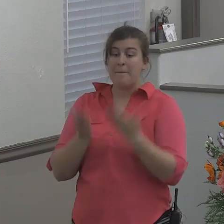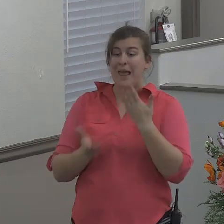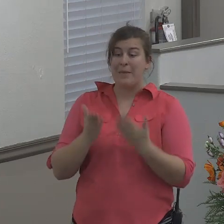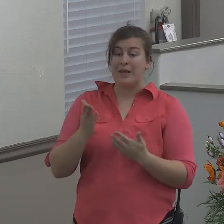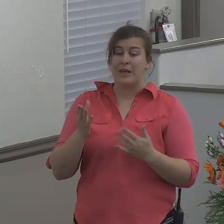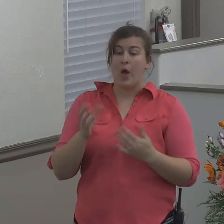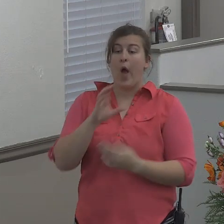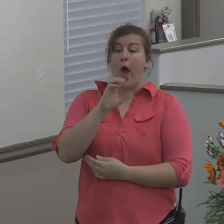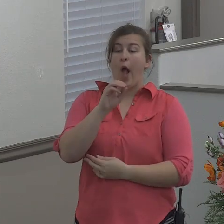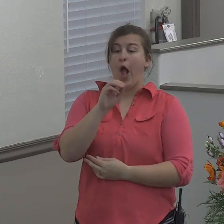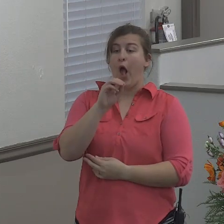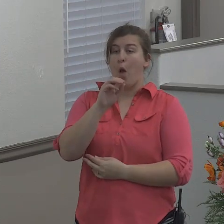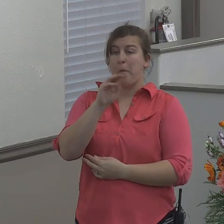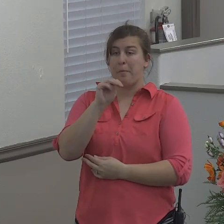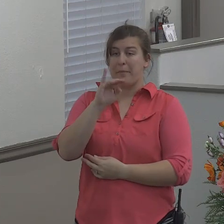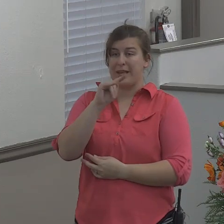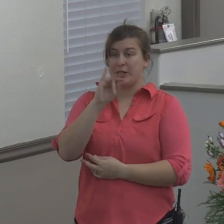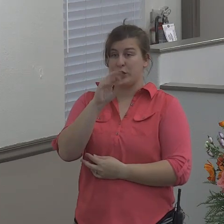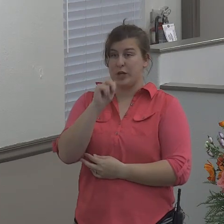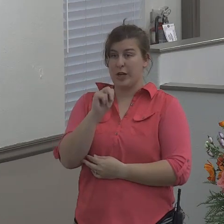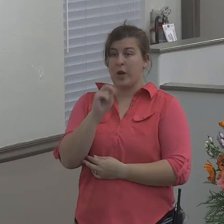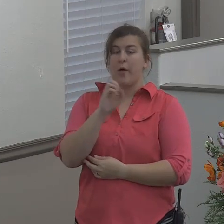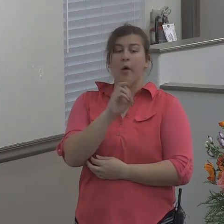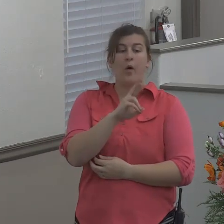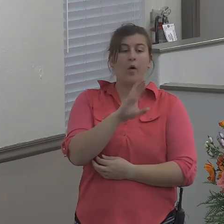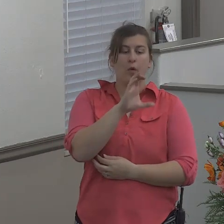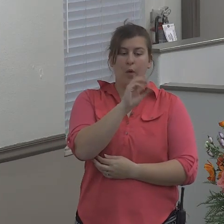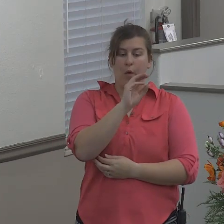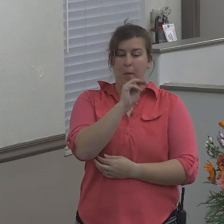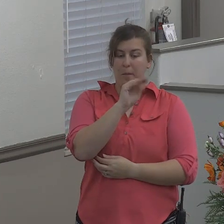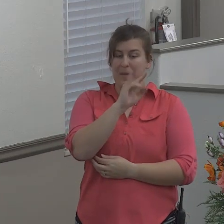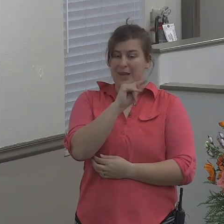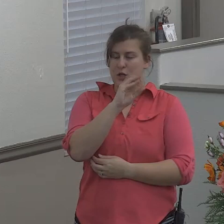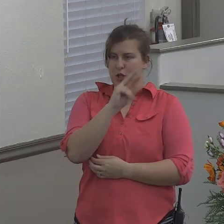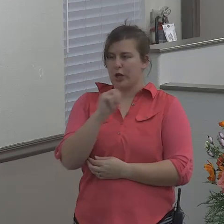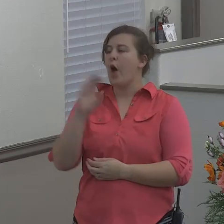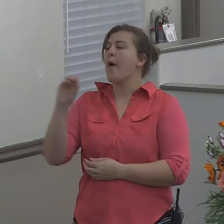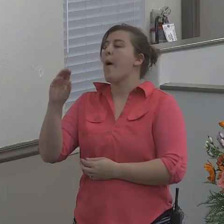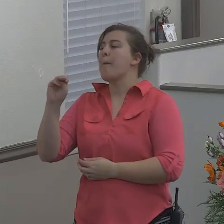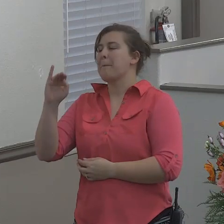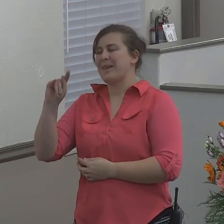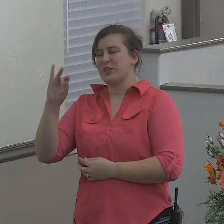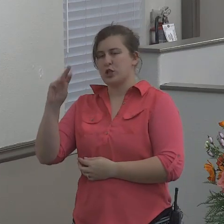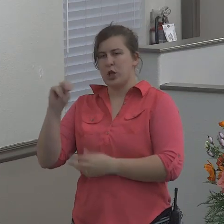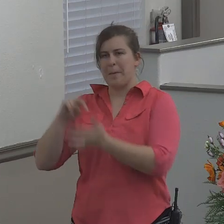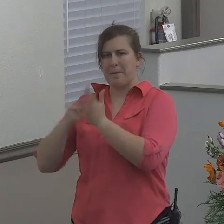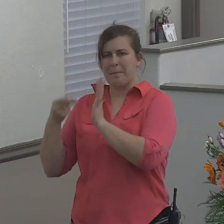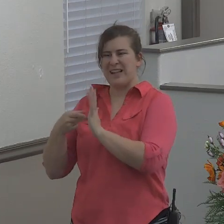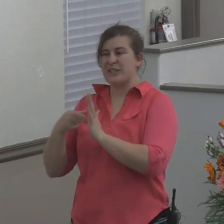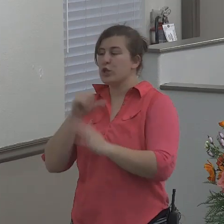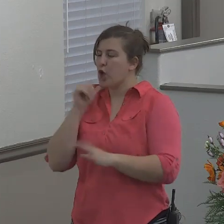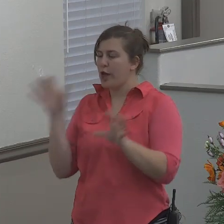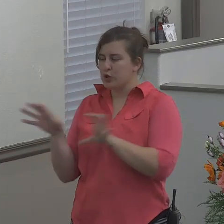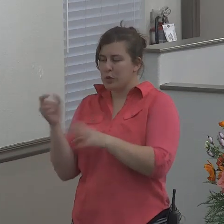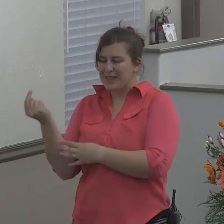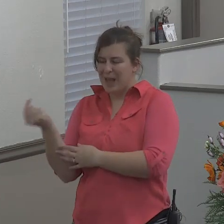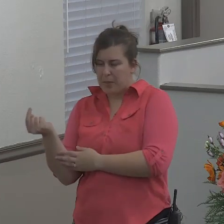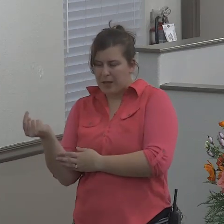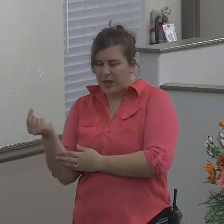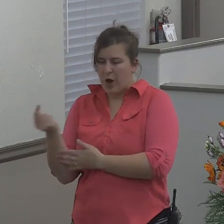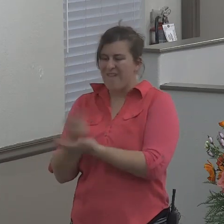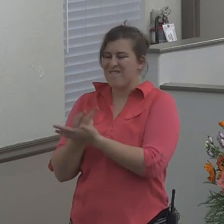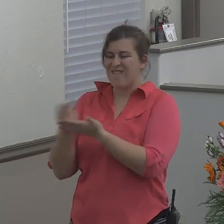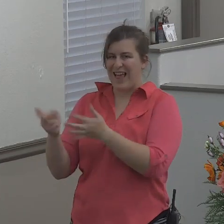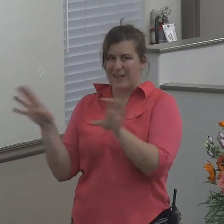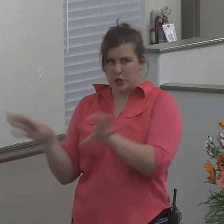or the sin of commission. The sin of omission is not doing something or failing